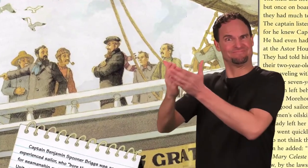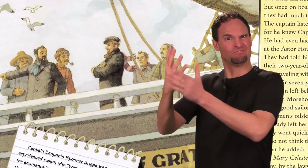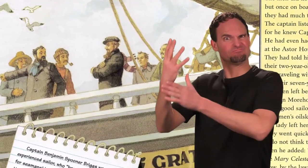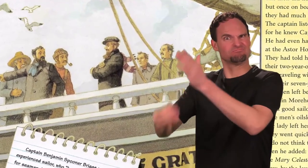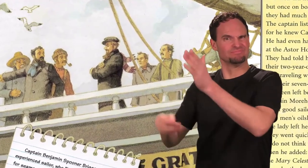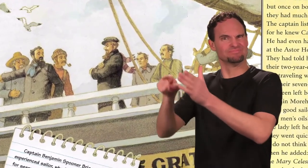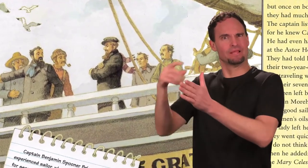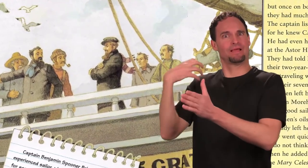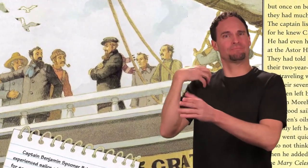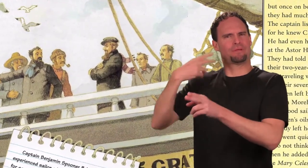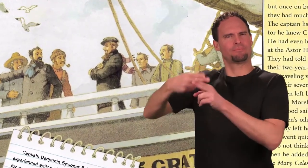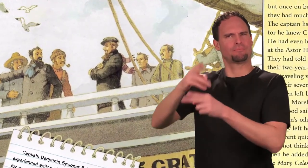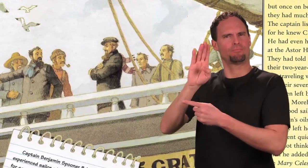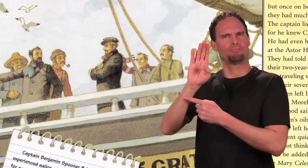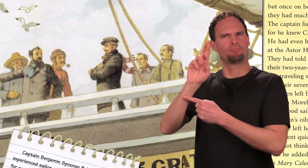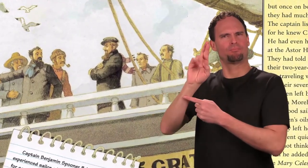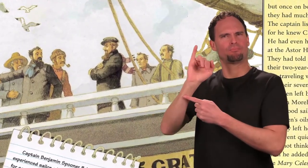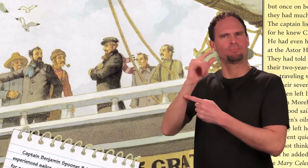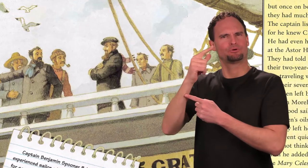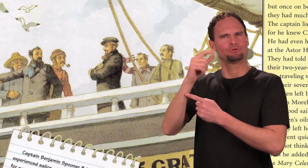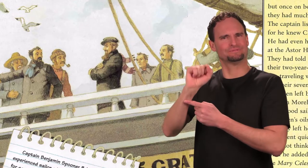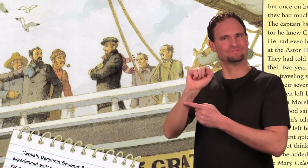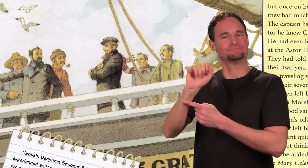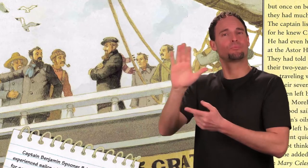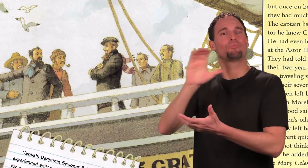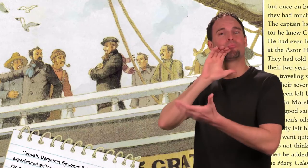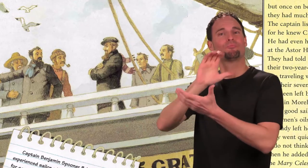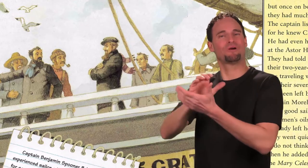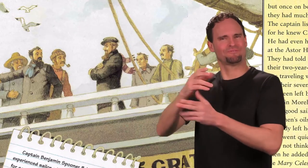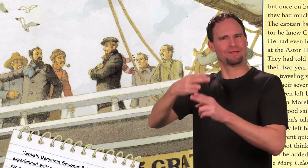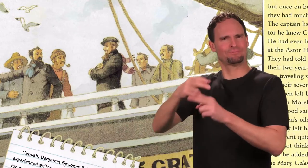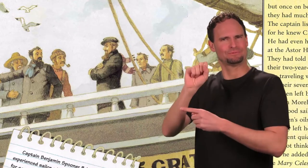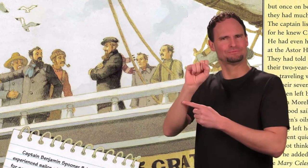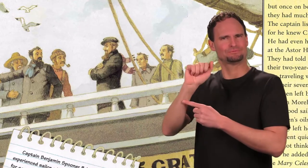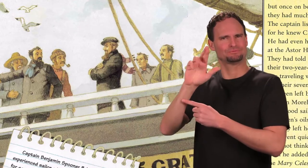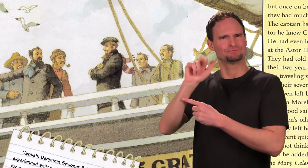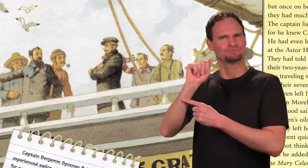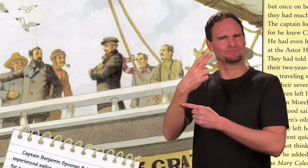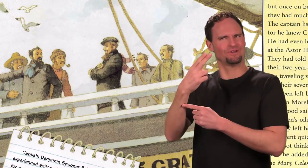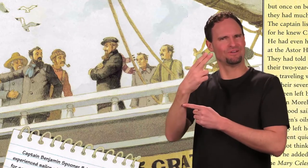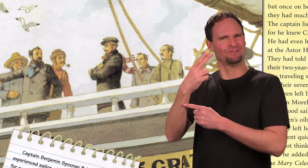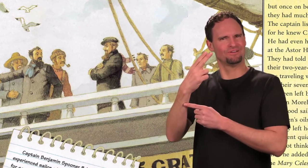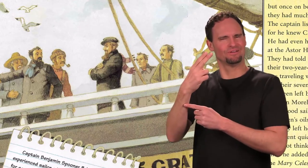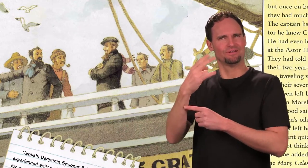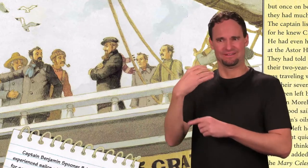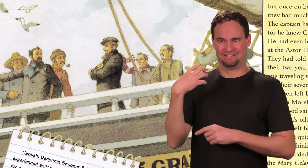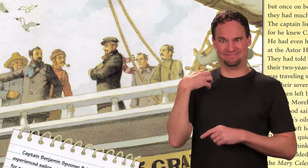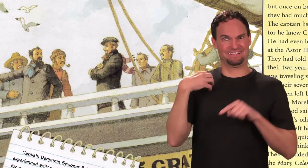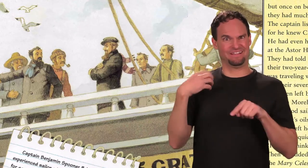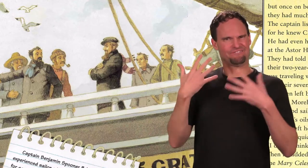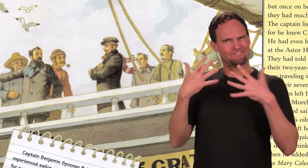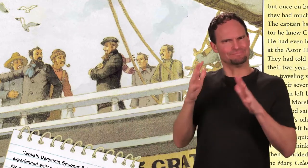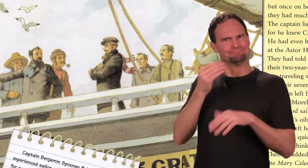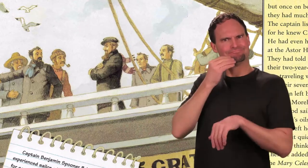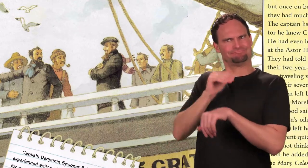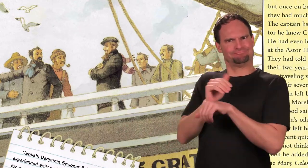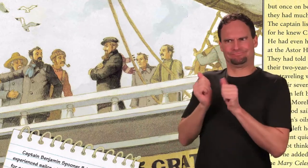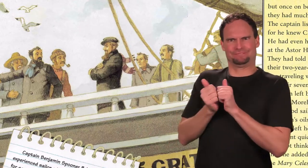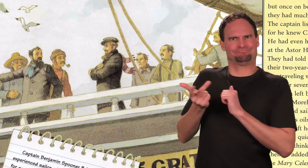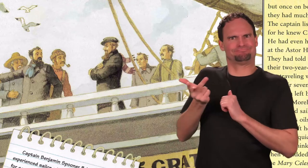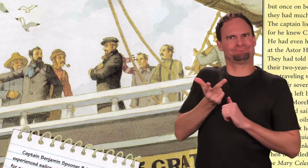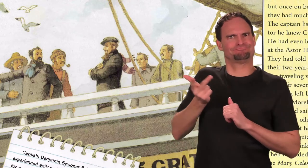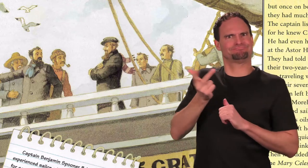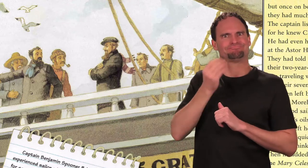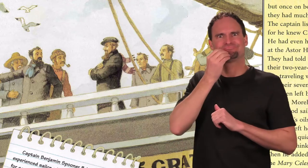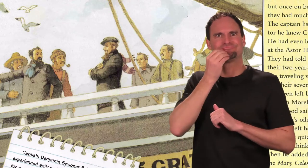The captain listened sadly to their report, for he knew Captain Briggs and his wife, Sarah. He had even had